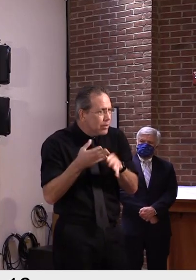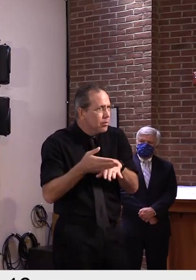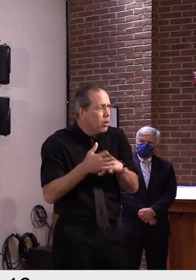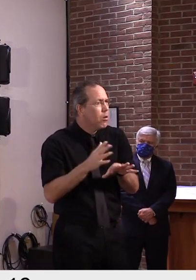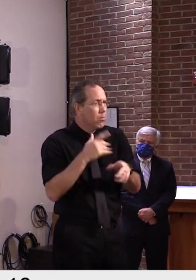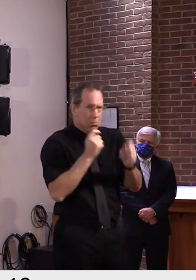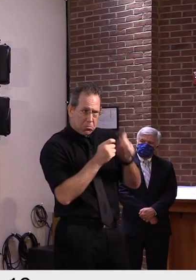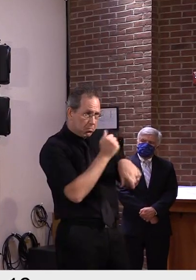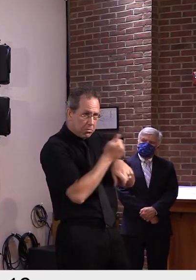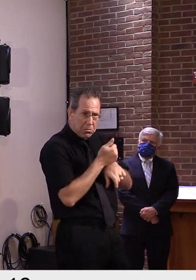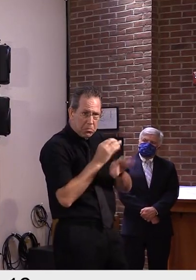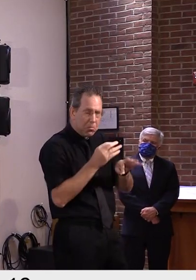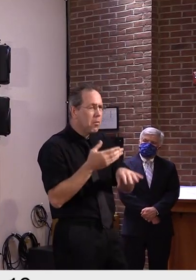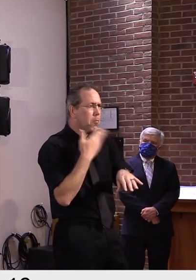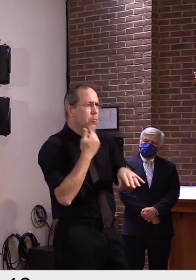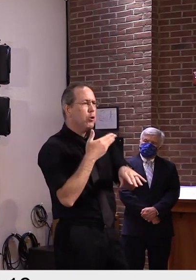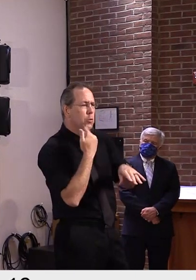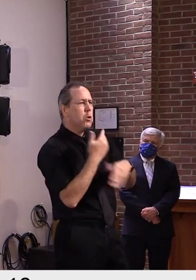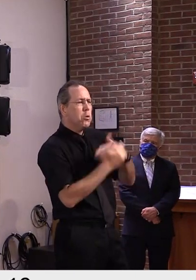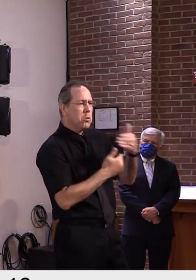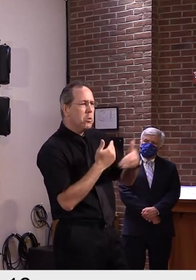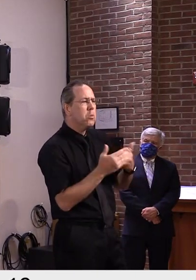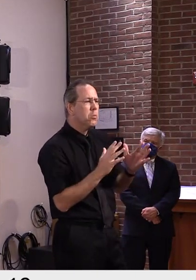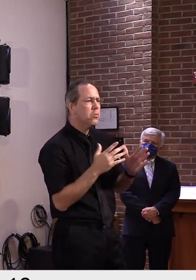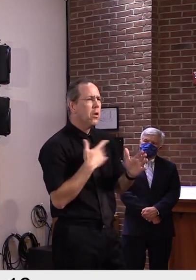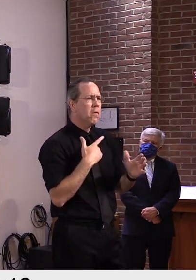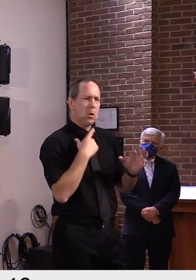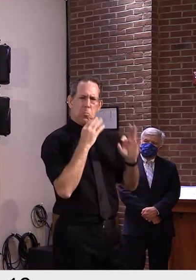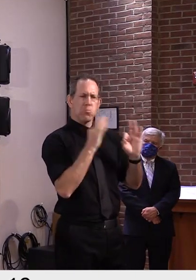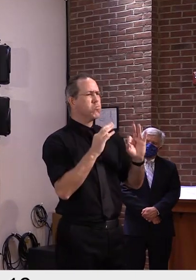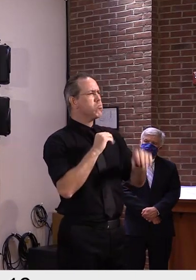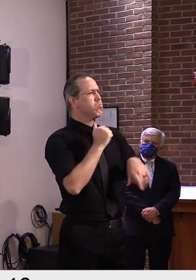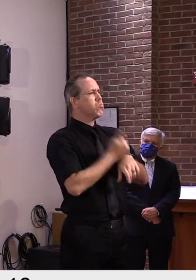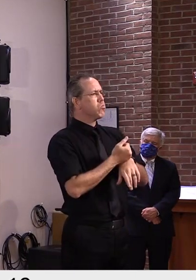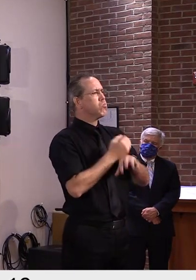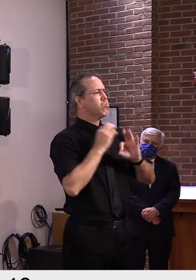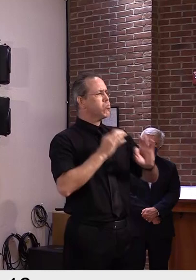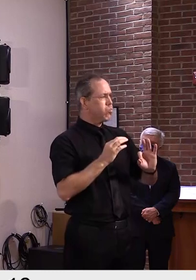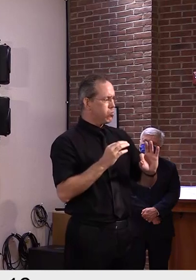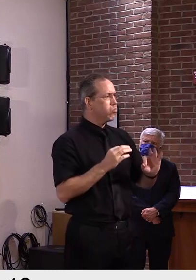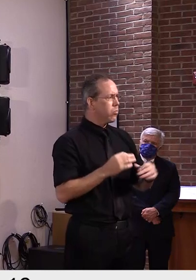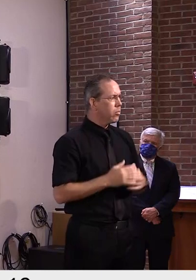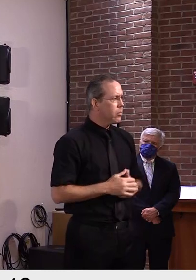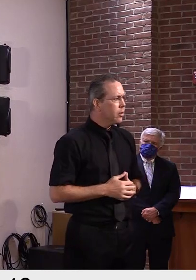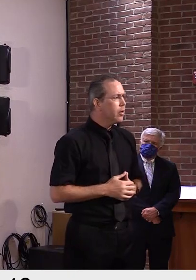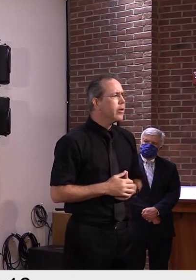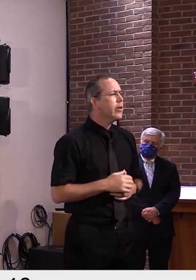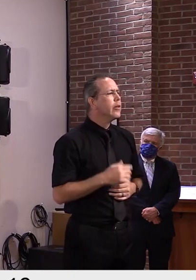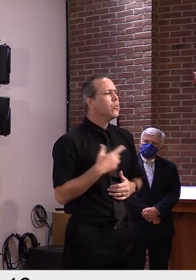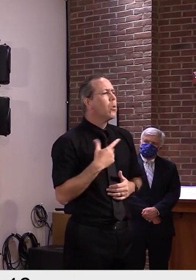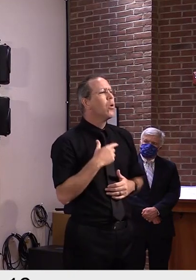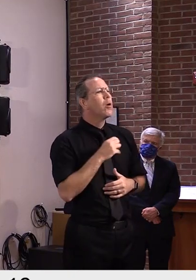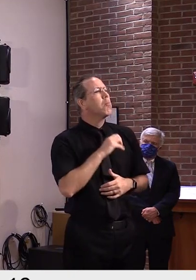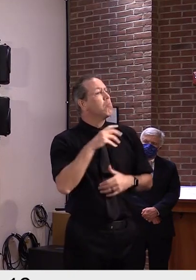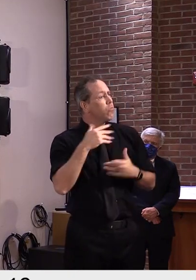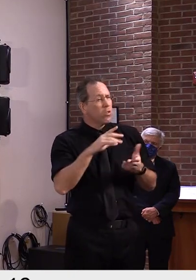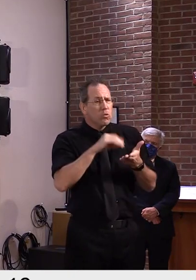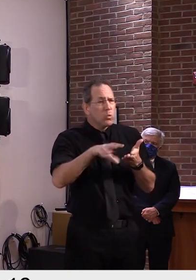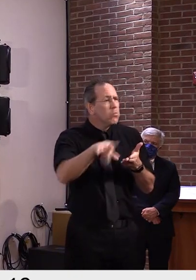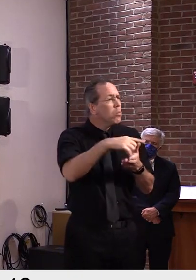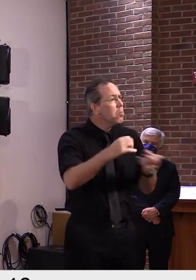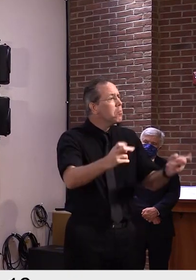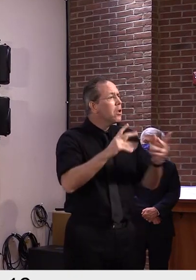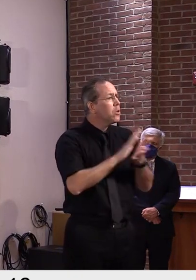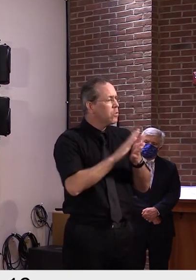and the decision making that's gone around various back to school protocols, if you will. We're very